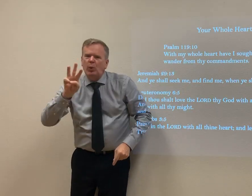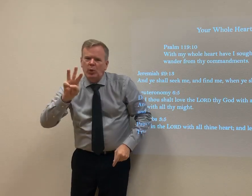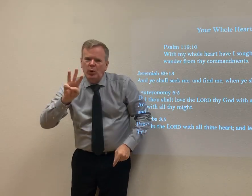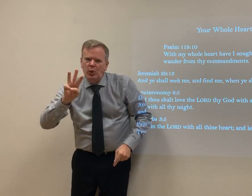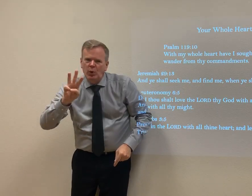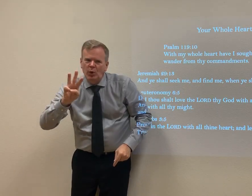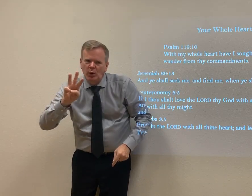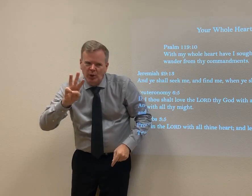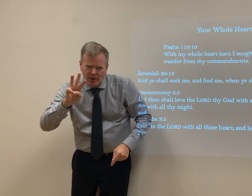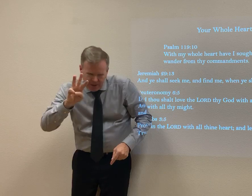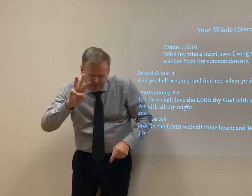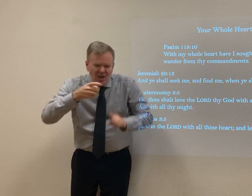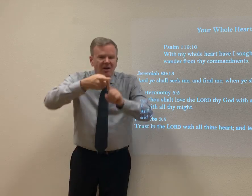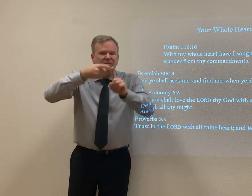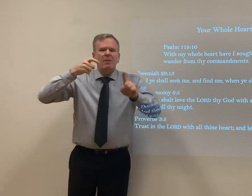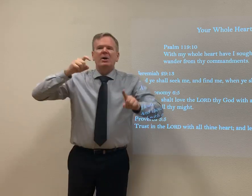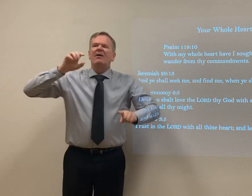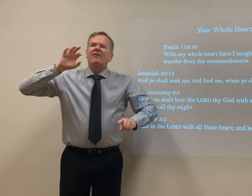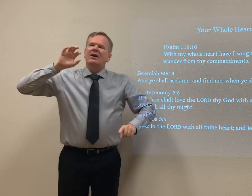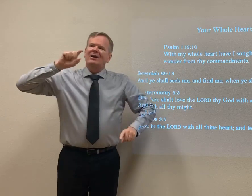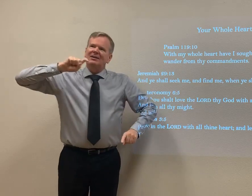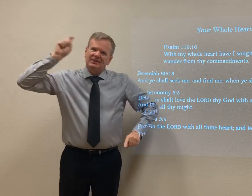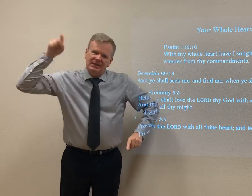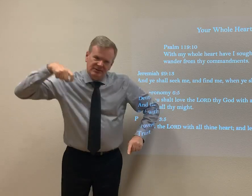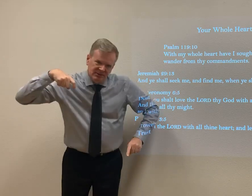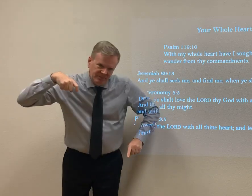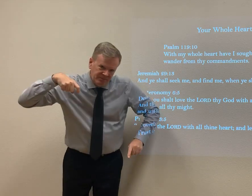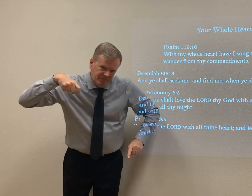Sister Minshew. She's from Texas.